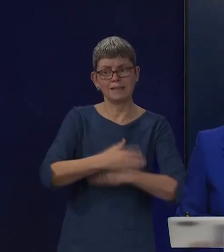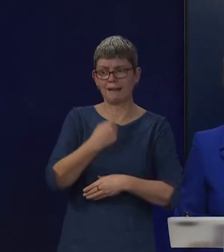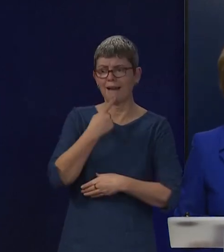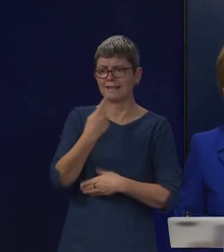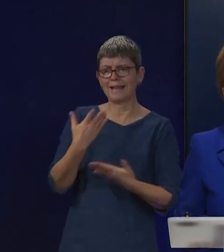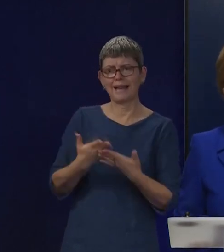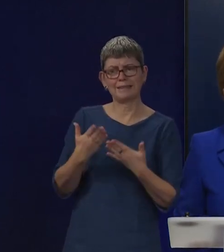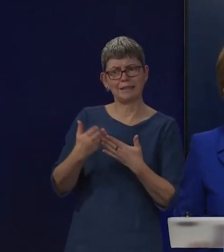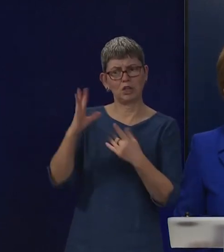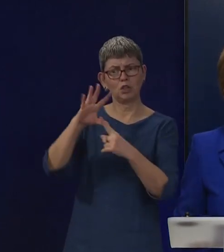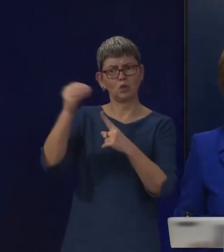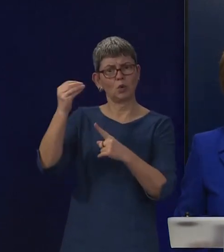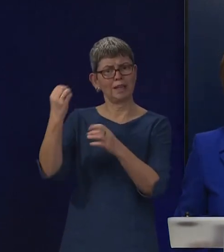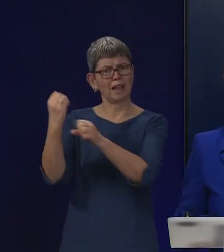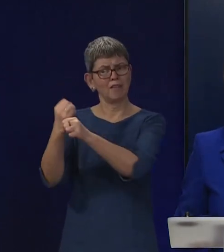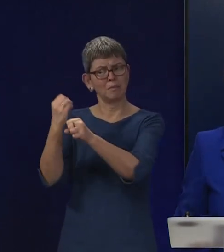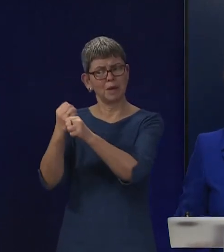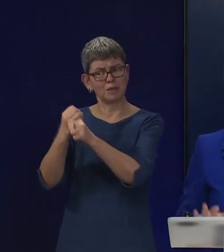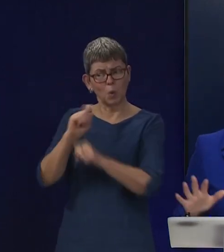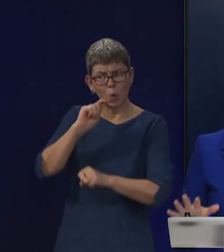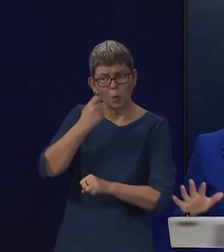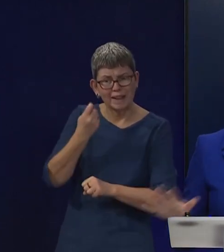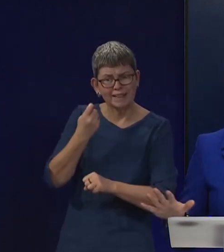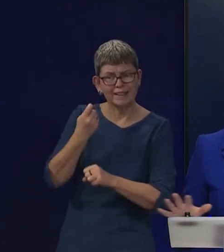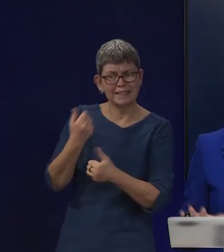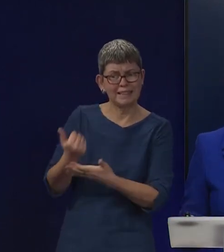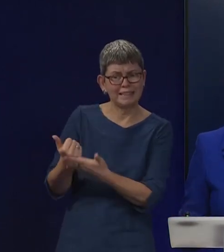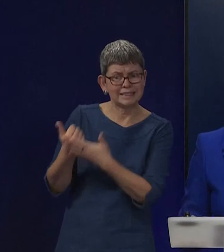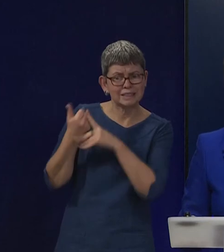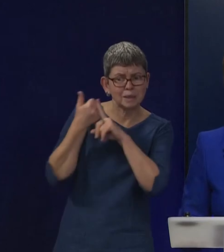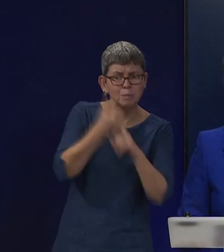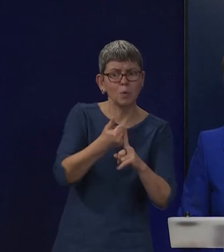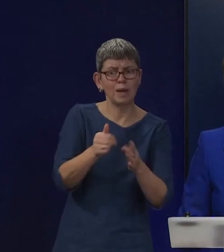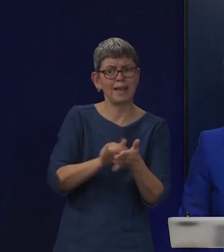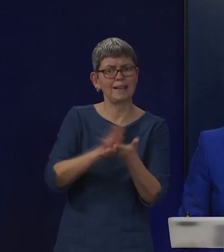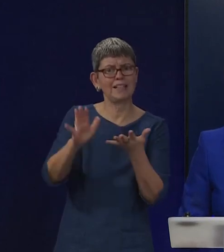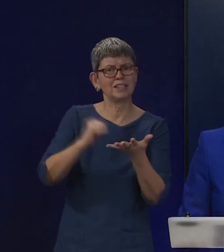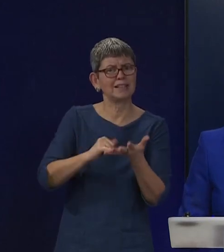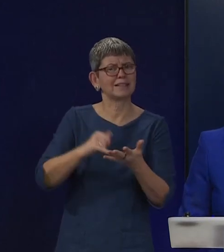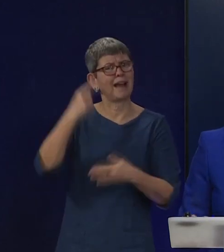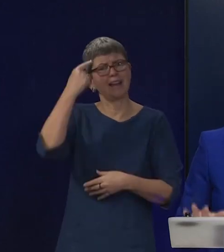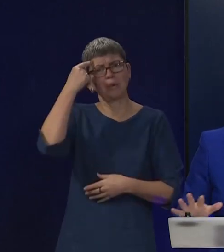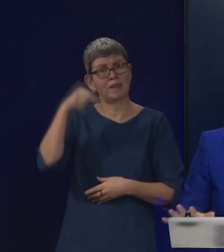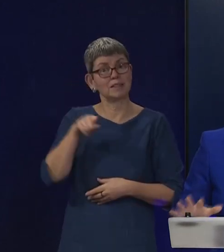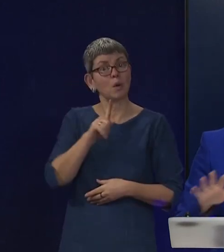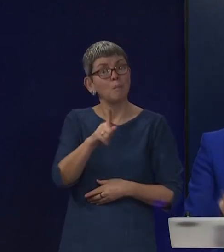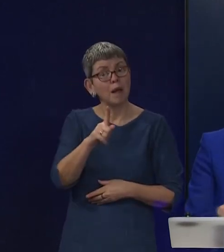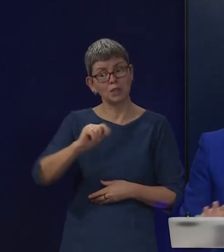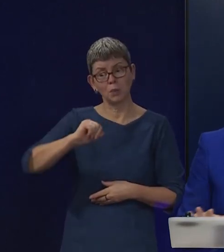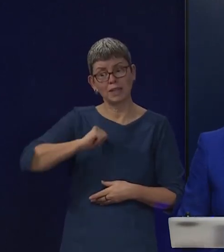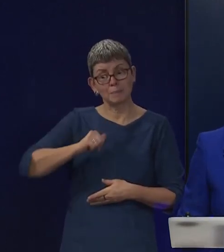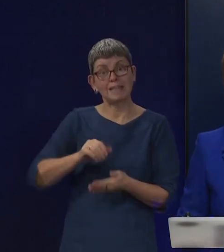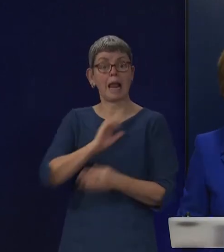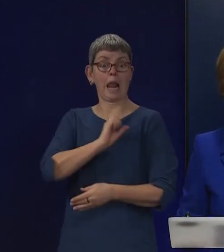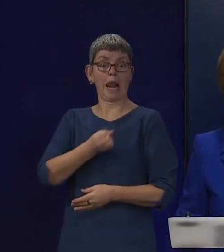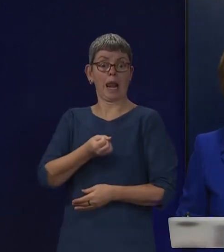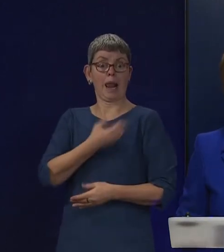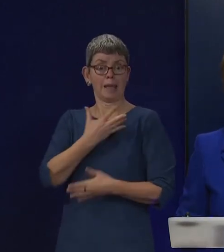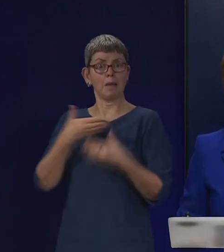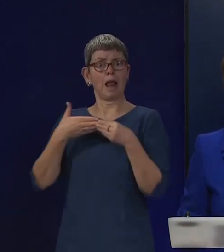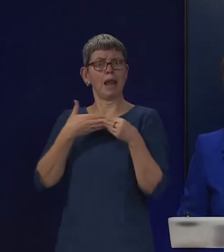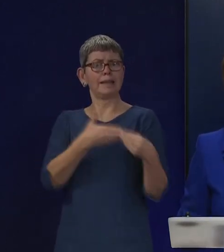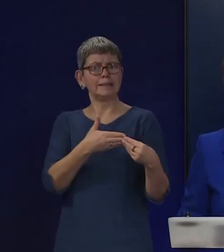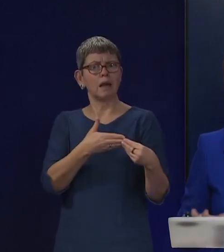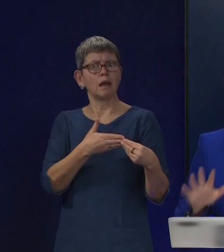a Tory government is going to do that, but surely people would expect to hear from the Labour leader aspiring to replace